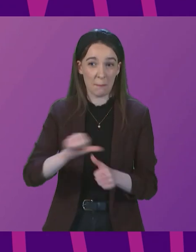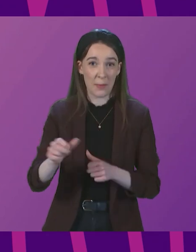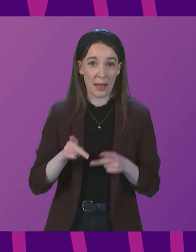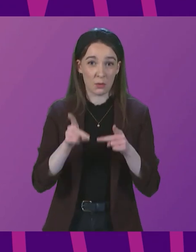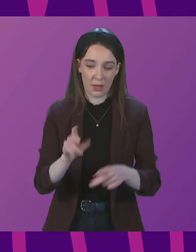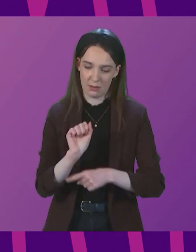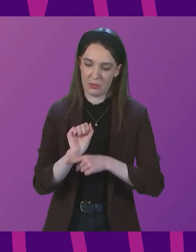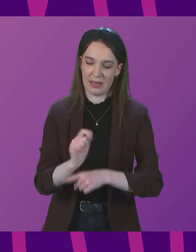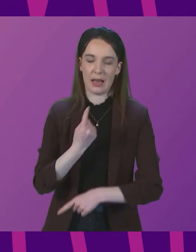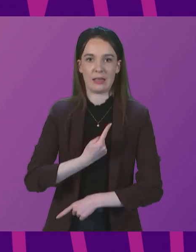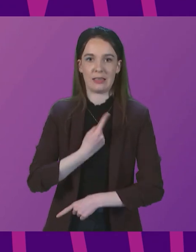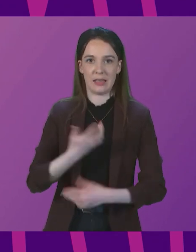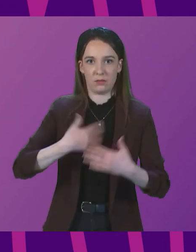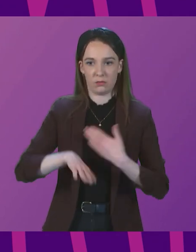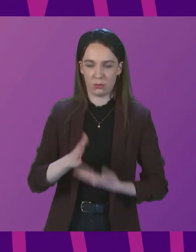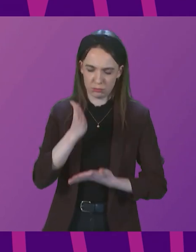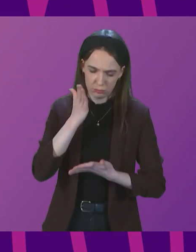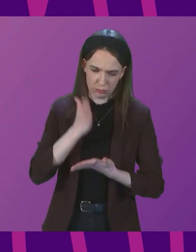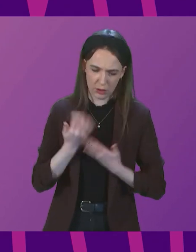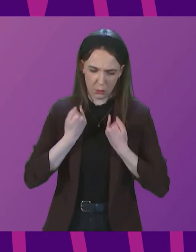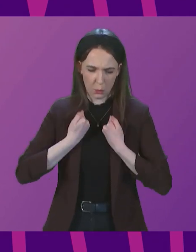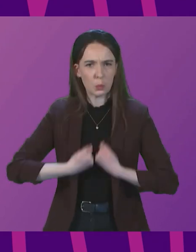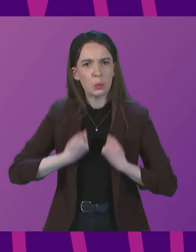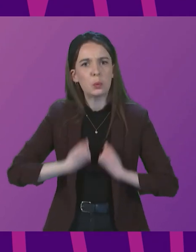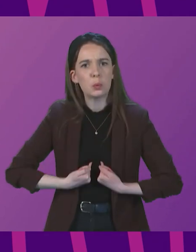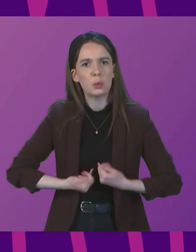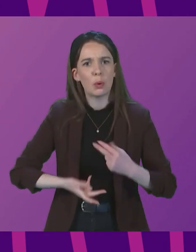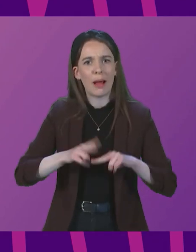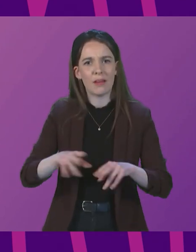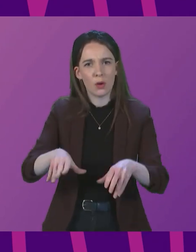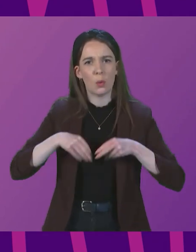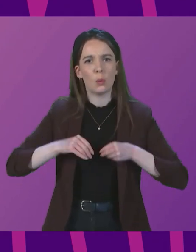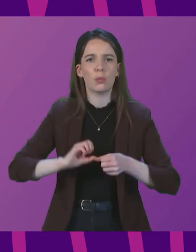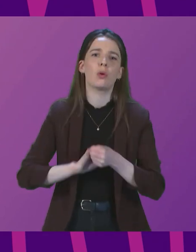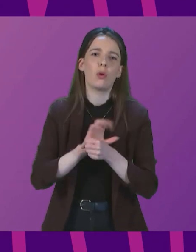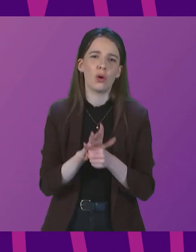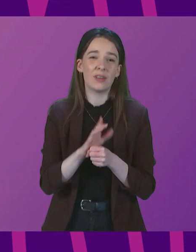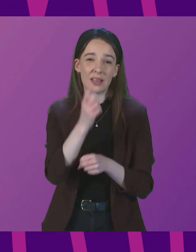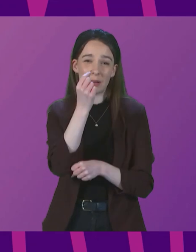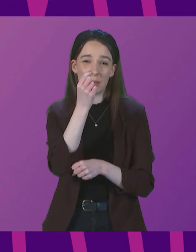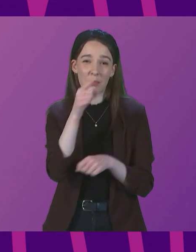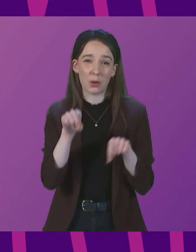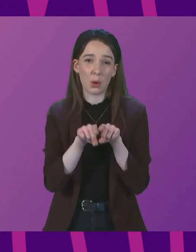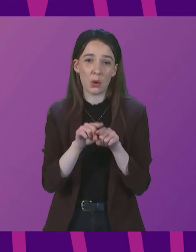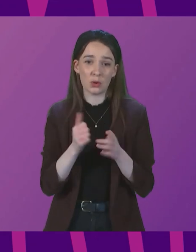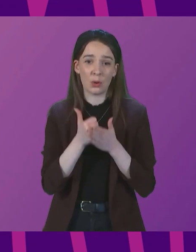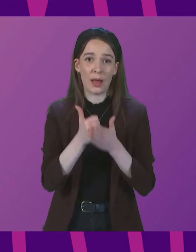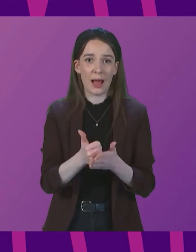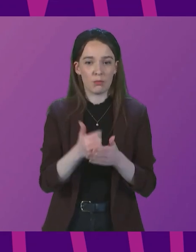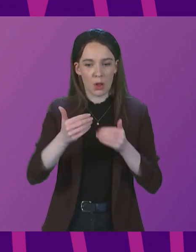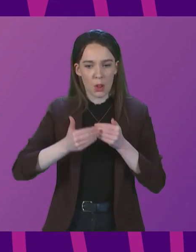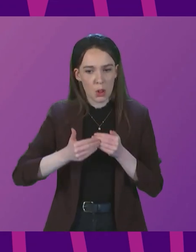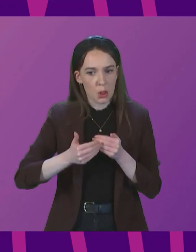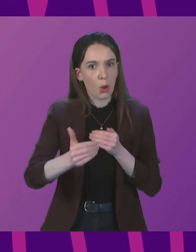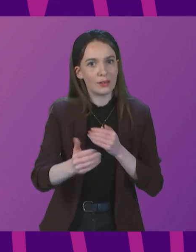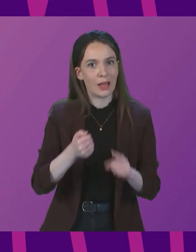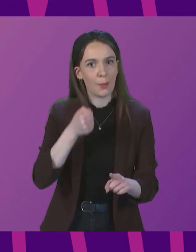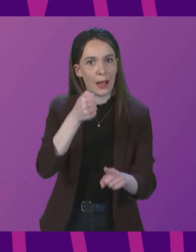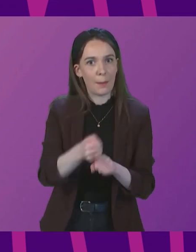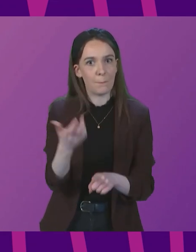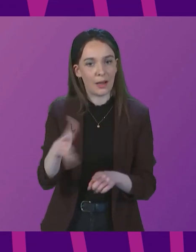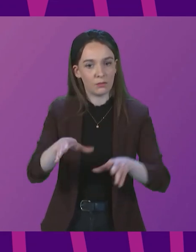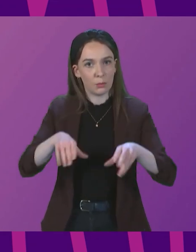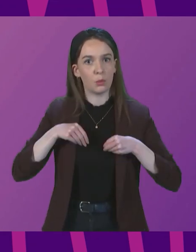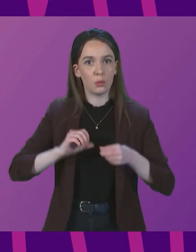from serious symptoms when we get infected and it might also help to reduce any longer-term impact. We know that